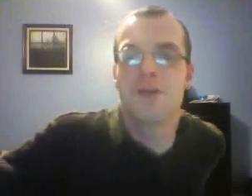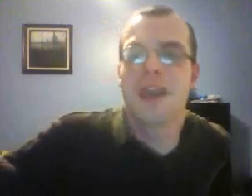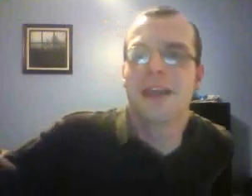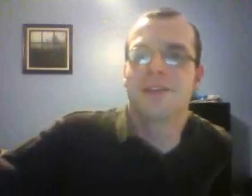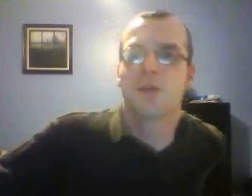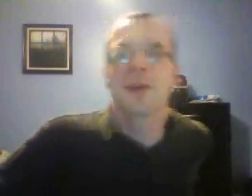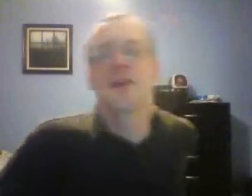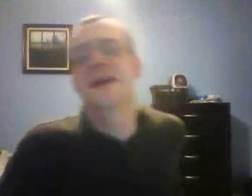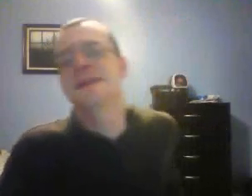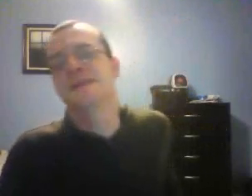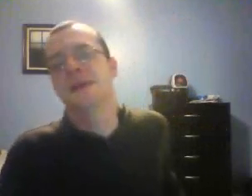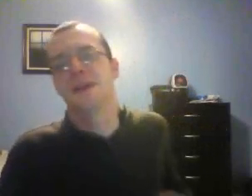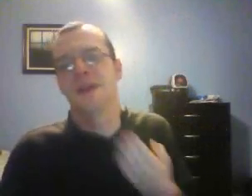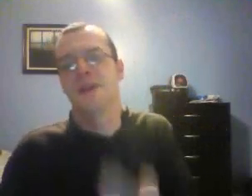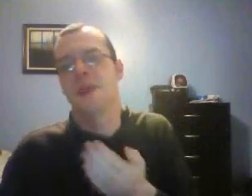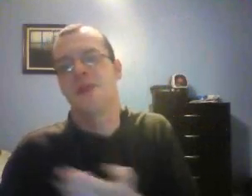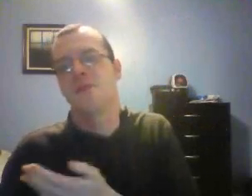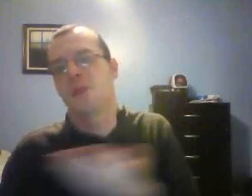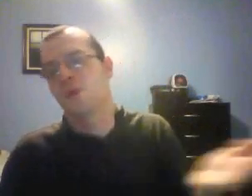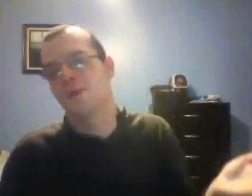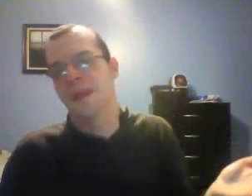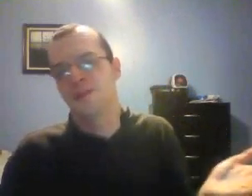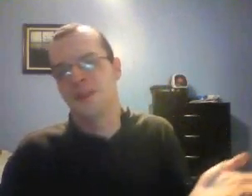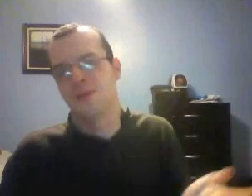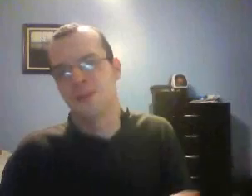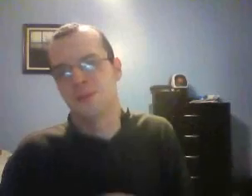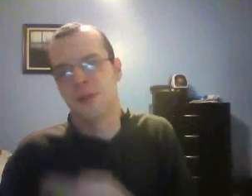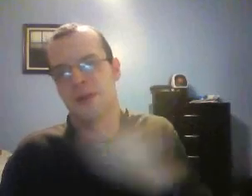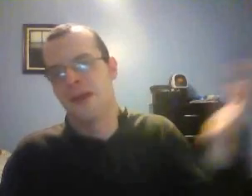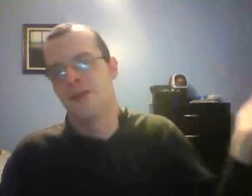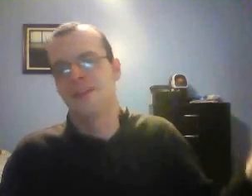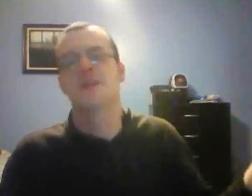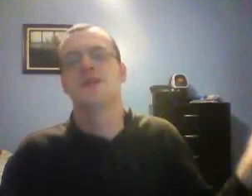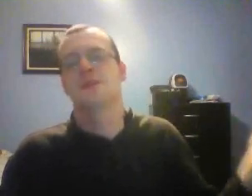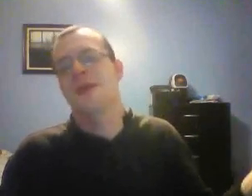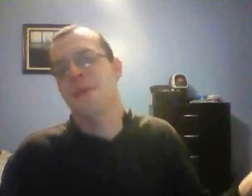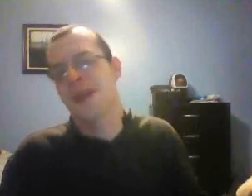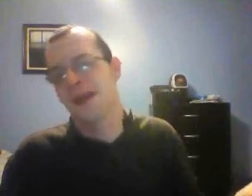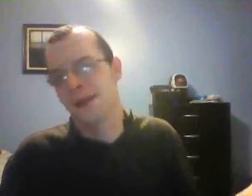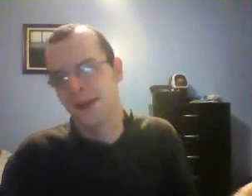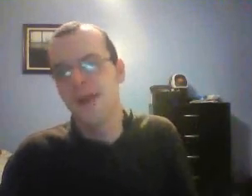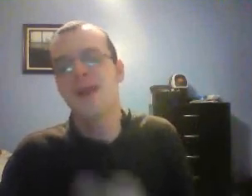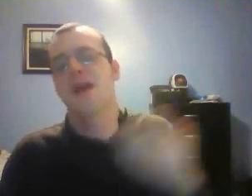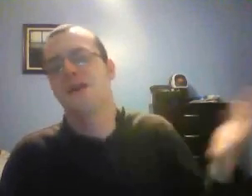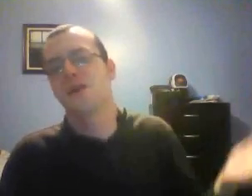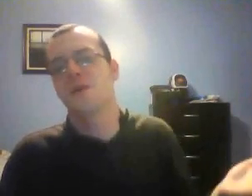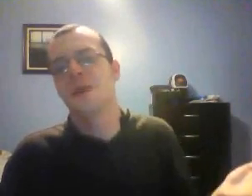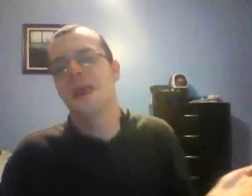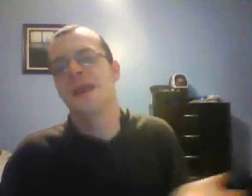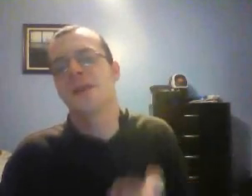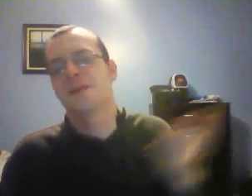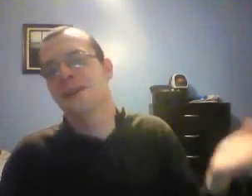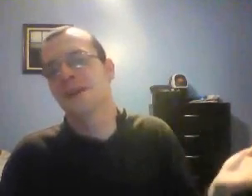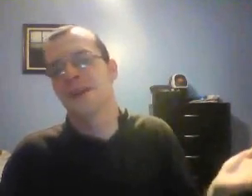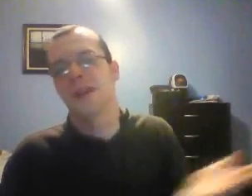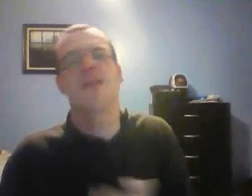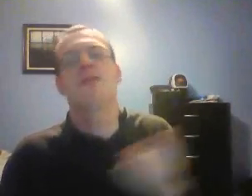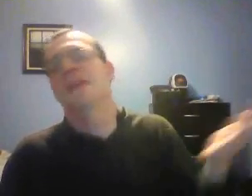UK storylines, kind of like we had for the European championship. I mean, this goes way beyond the European, Intercontinental, even the